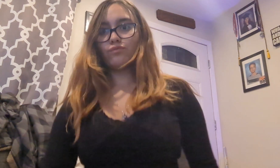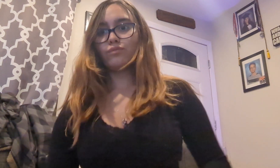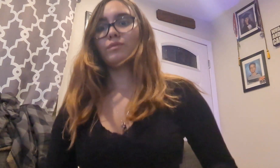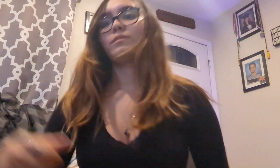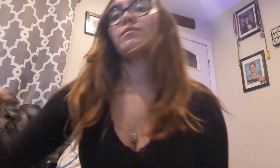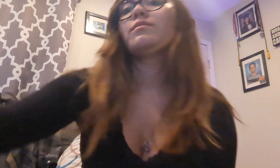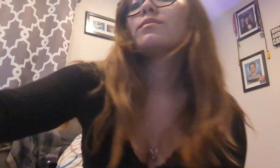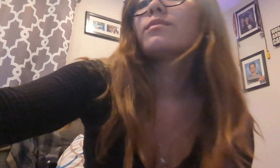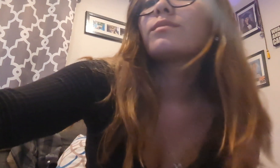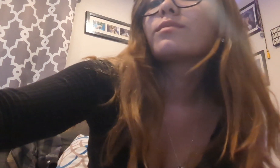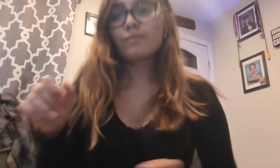You know, it's the turbs.